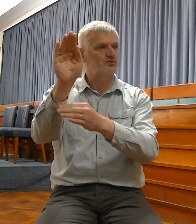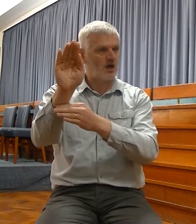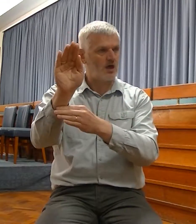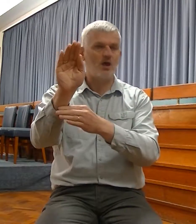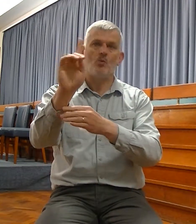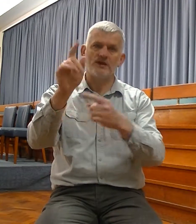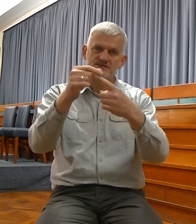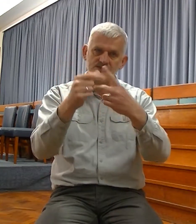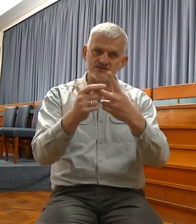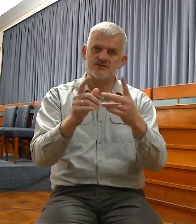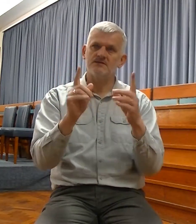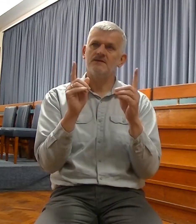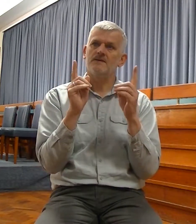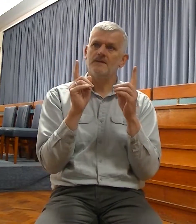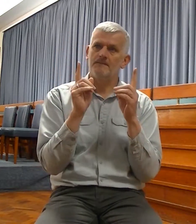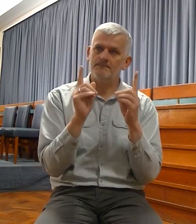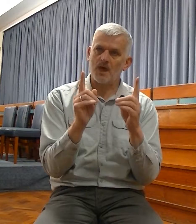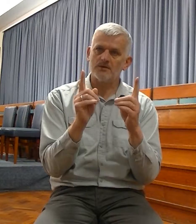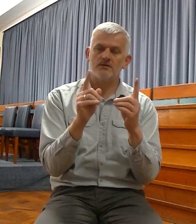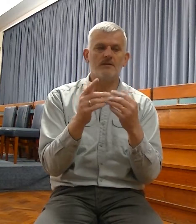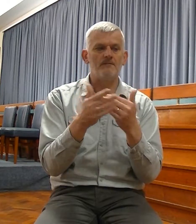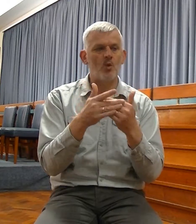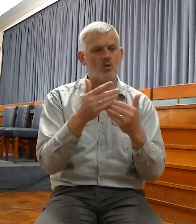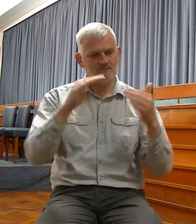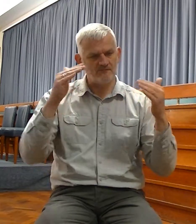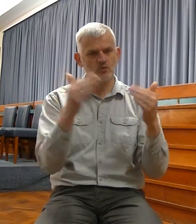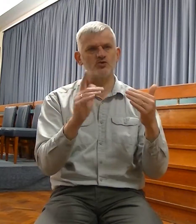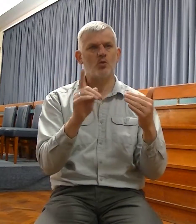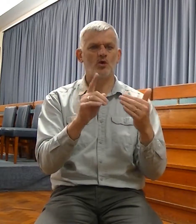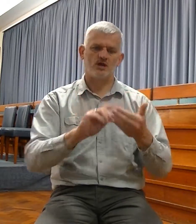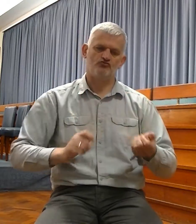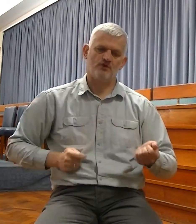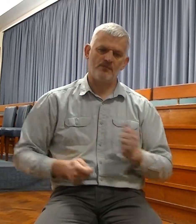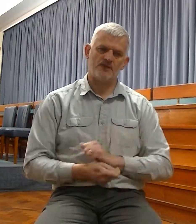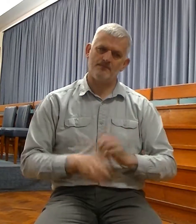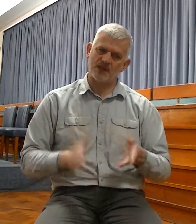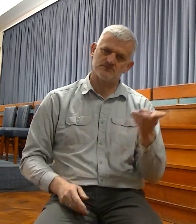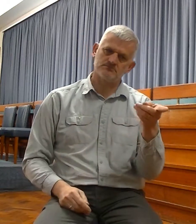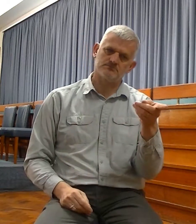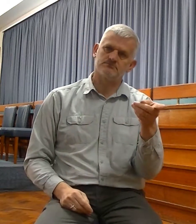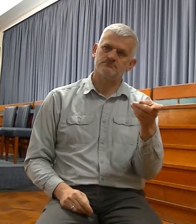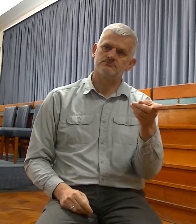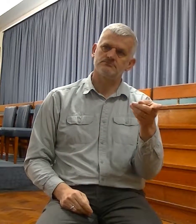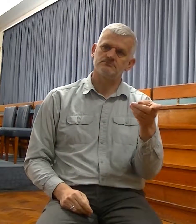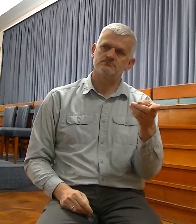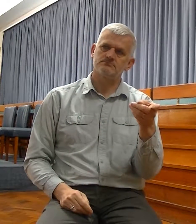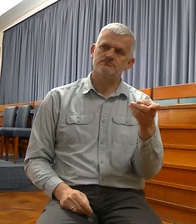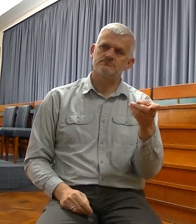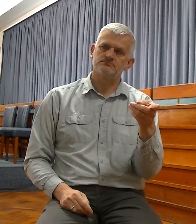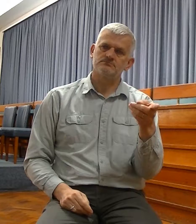on the condition of repentance. This will require, will be for those who are truly repentant souls. And